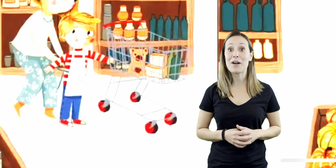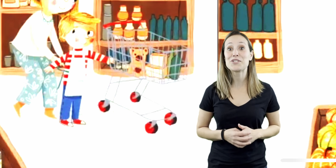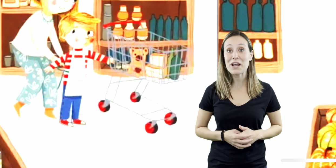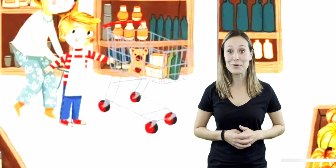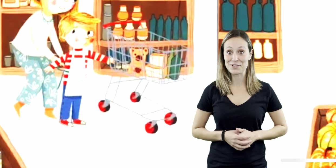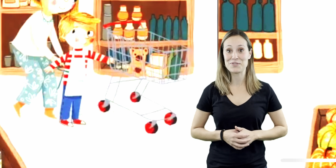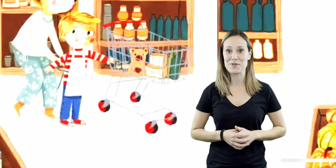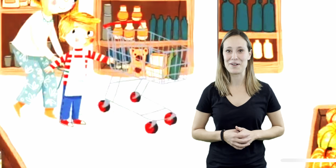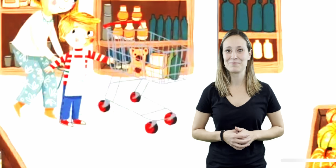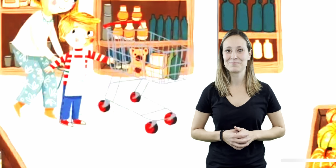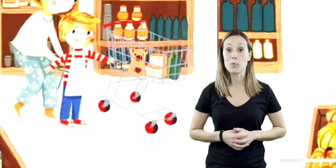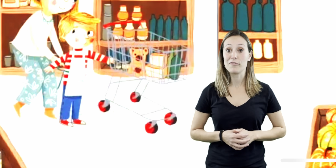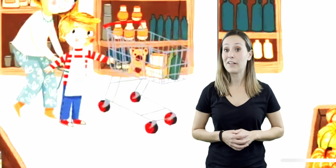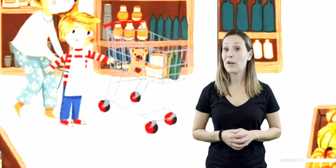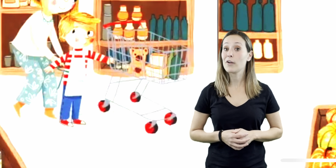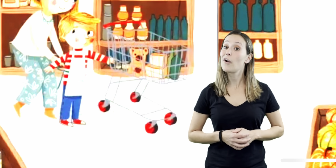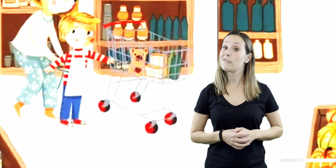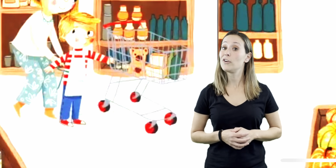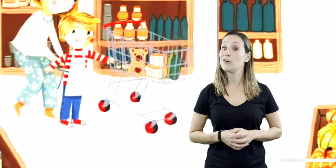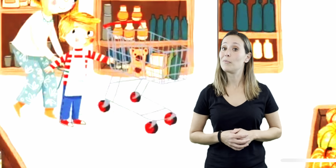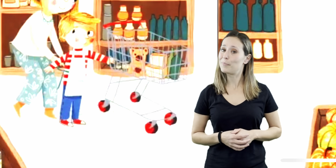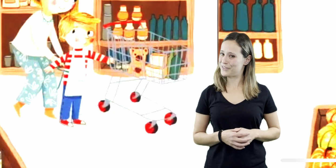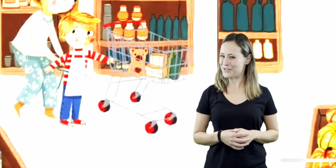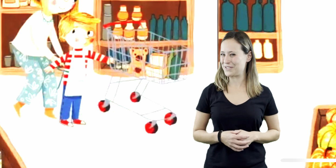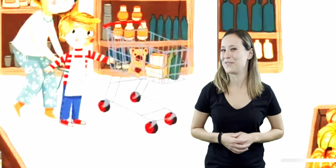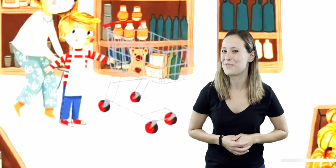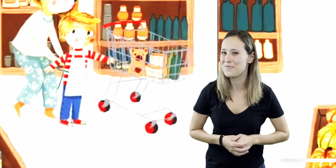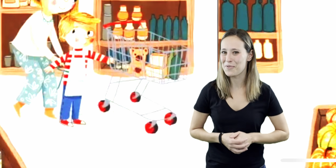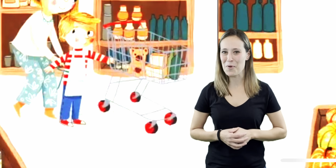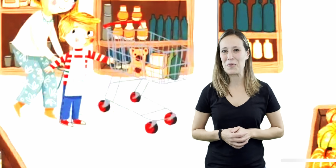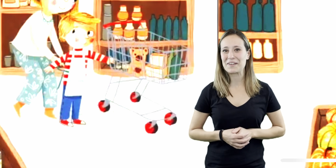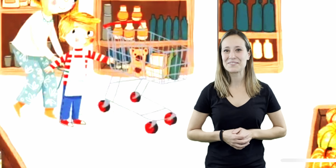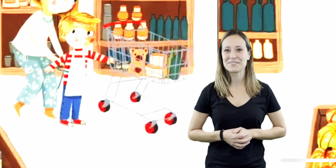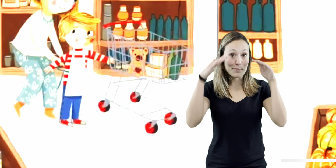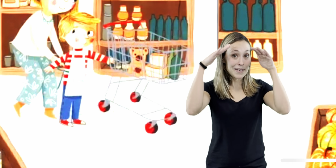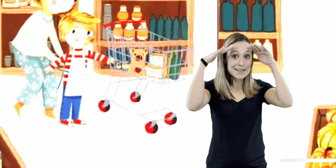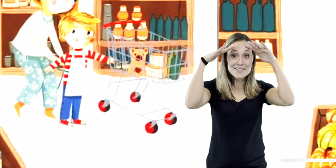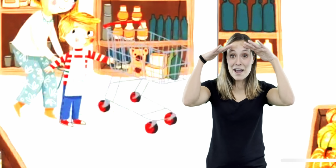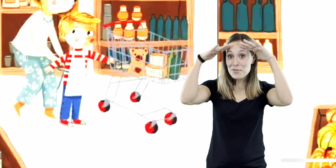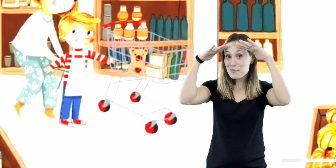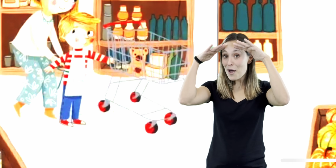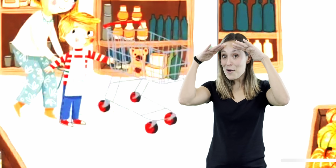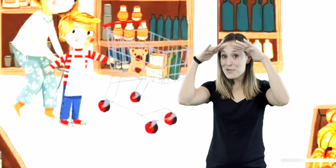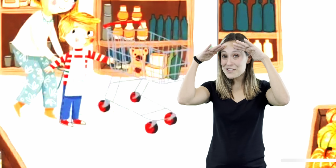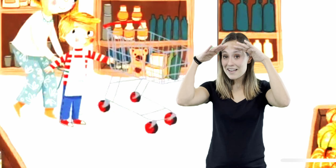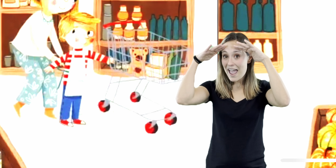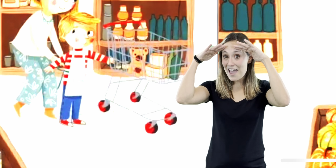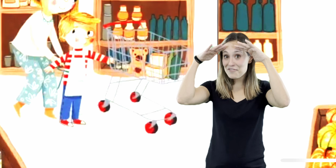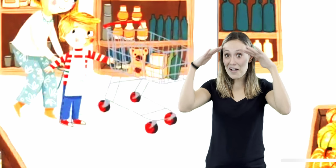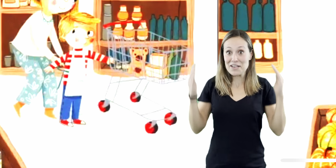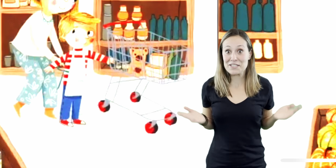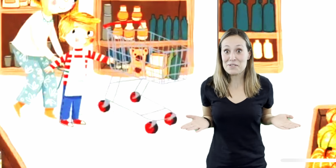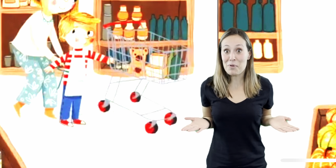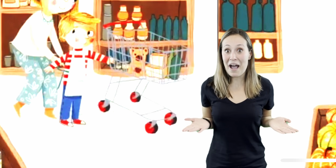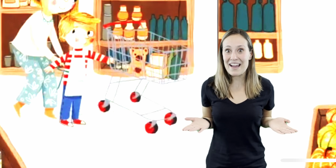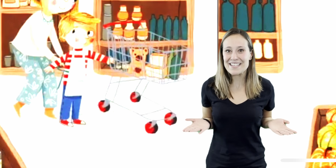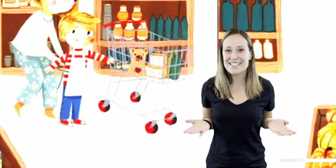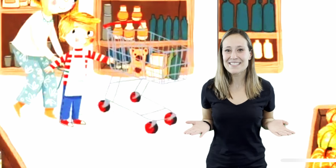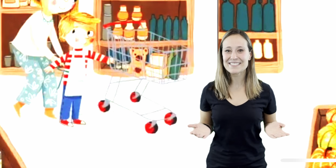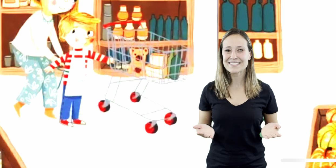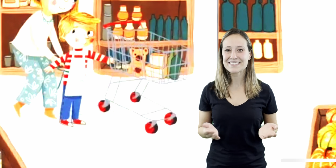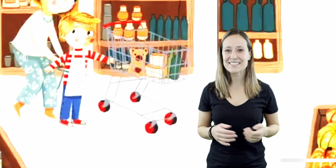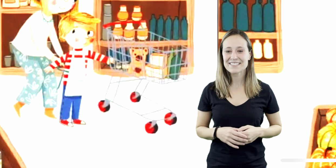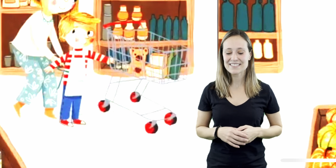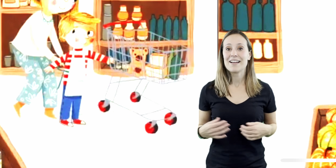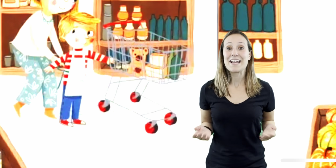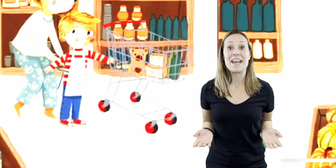mom to our general store. We fill our cart full but there's still room for more. It peeks down the rows and finds a surprise.